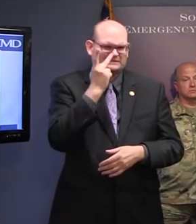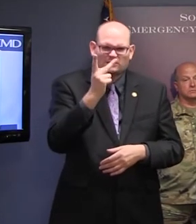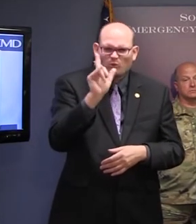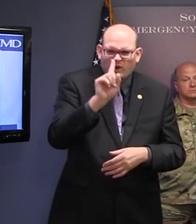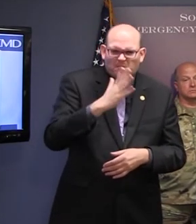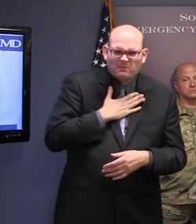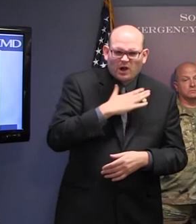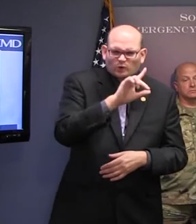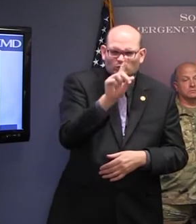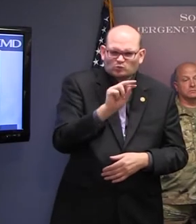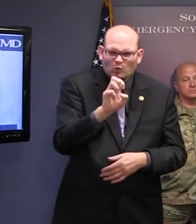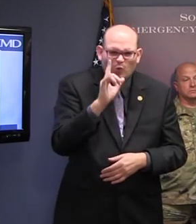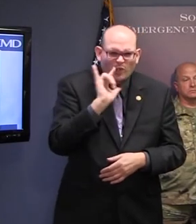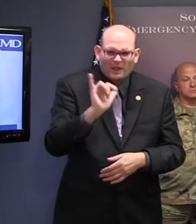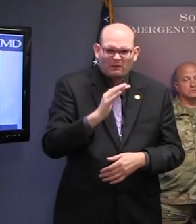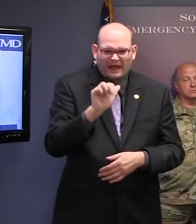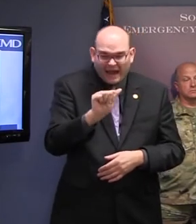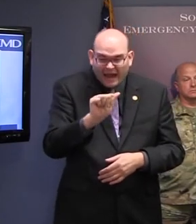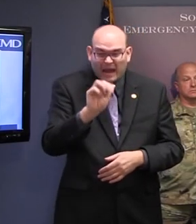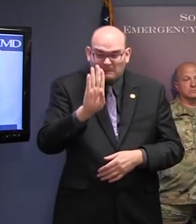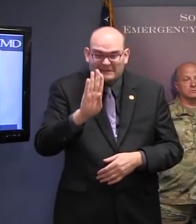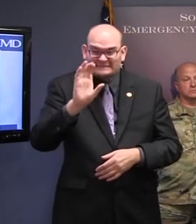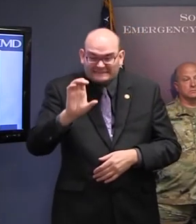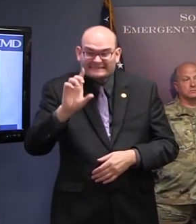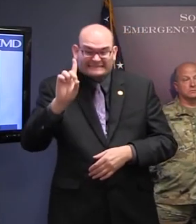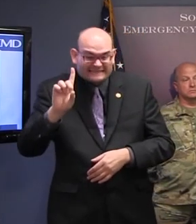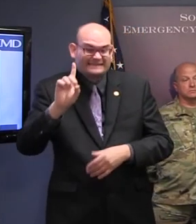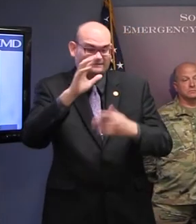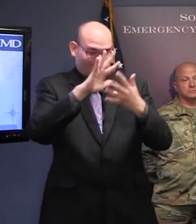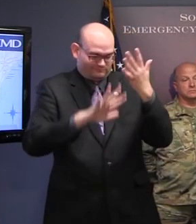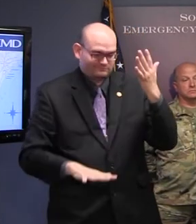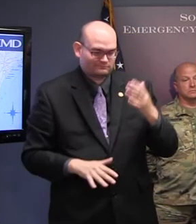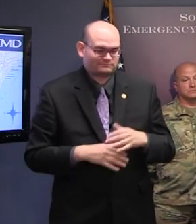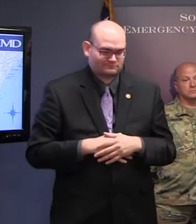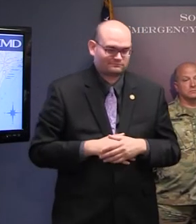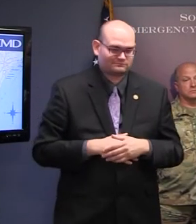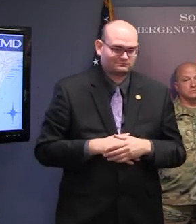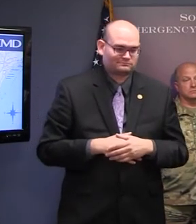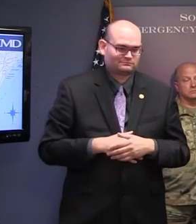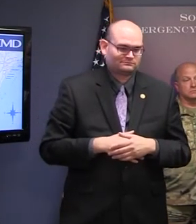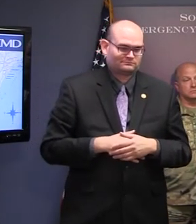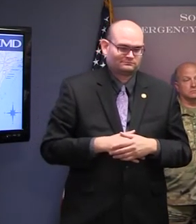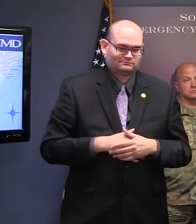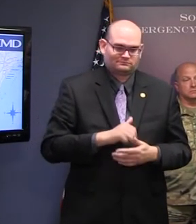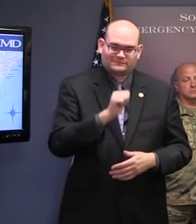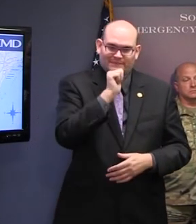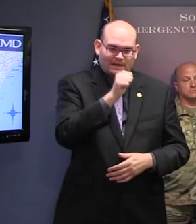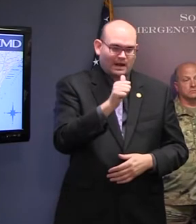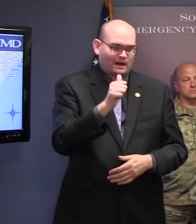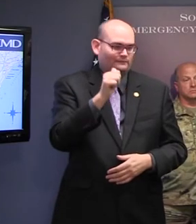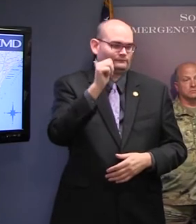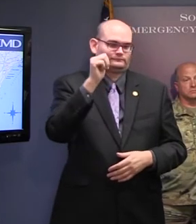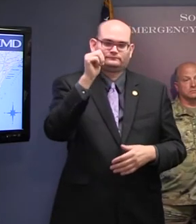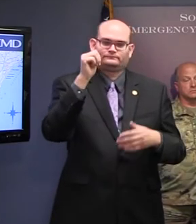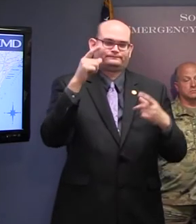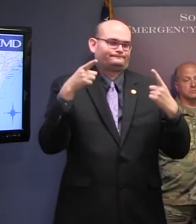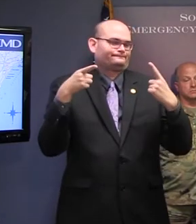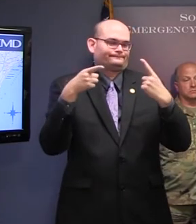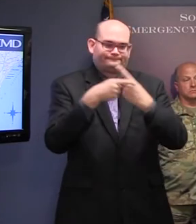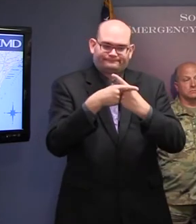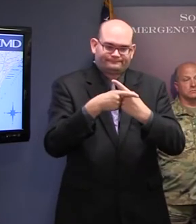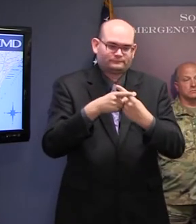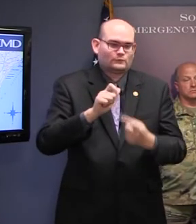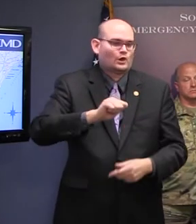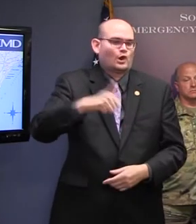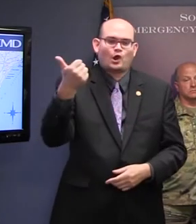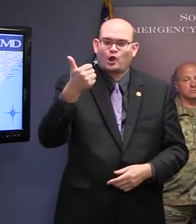Those zones are designed not to interfere with the other regional evacuation zones. They are designed to get you